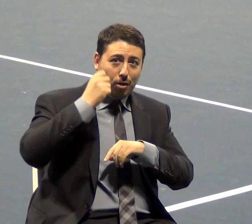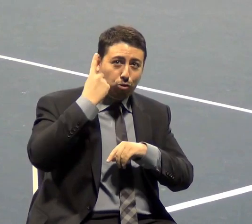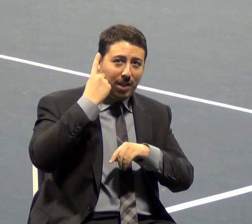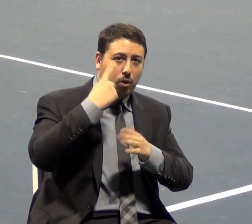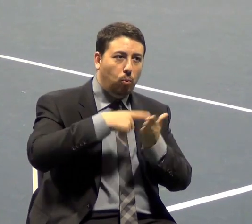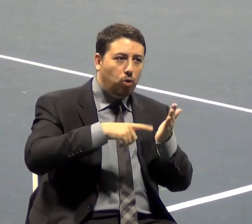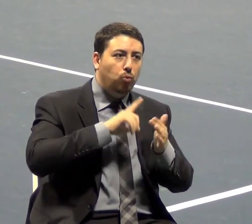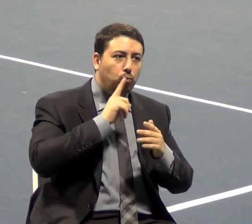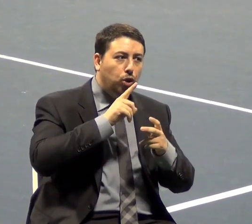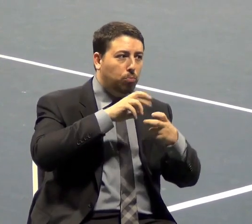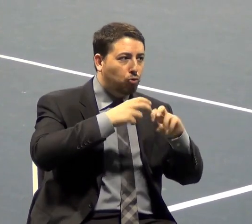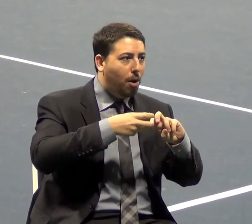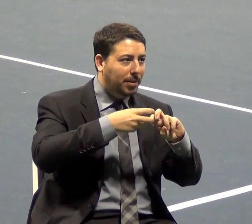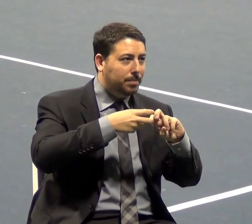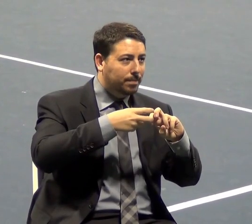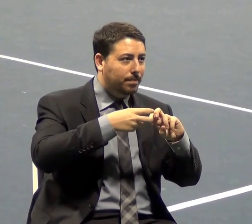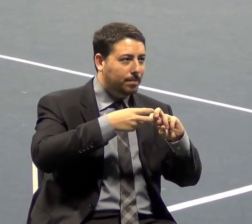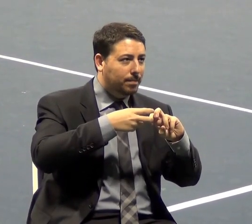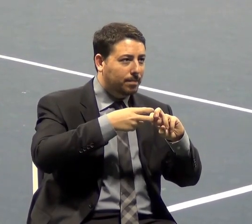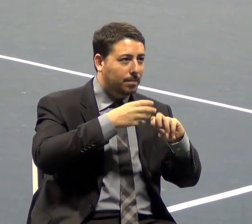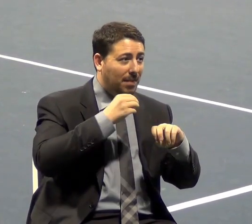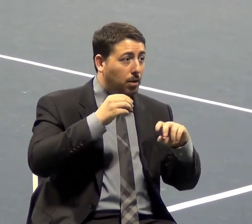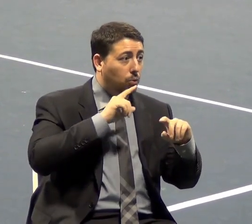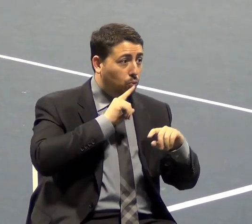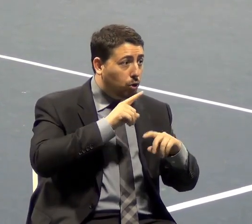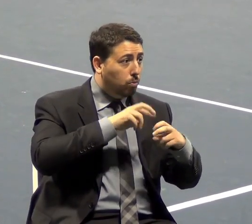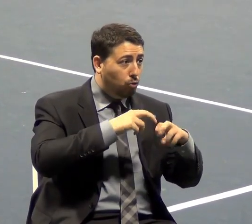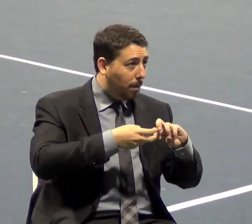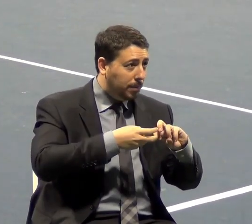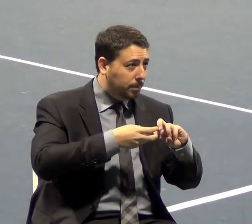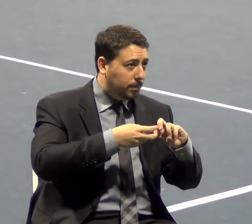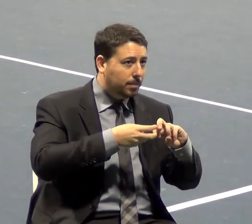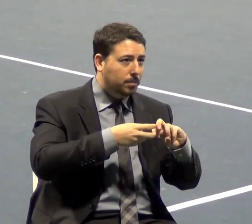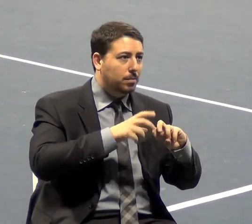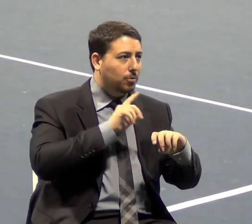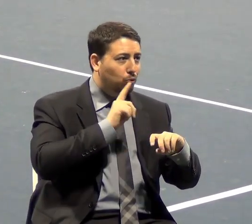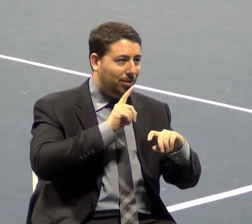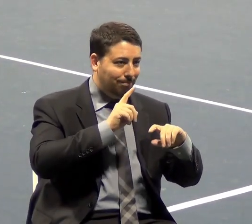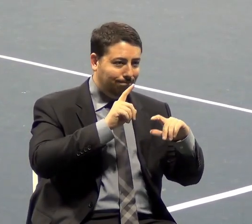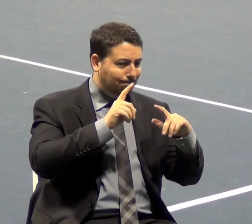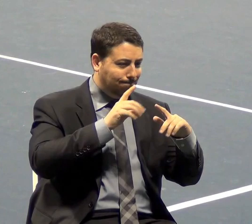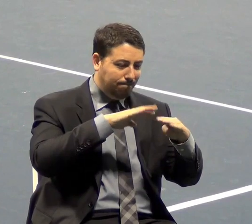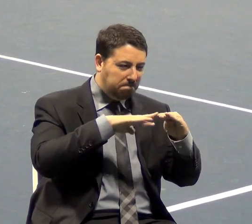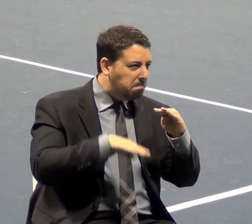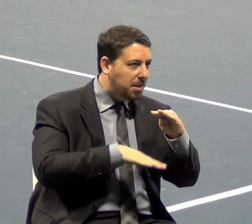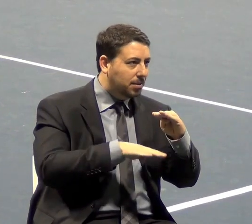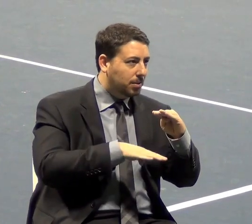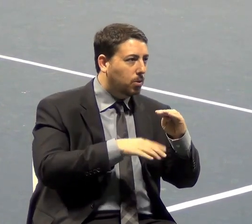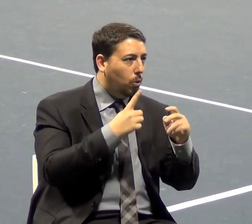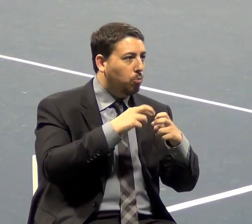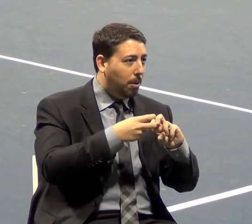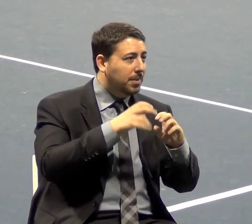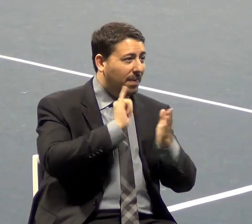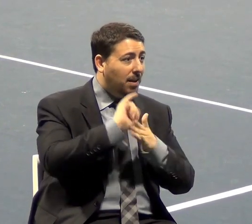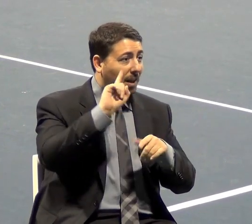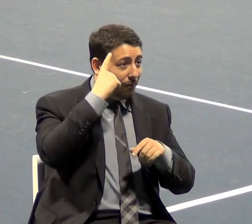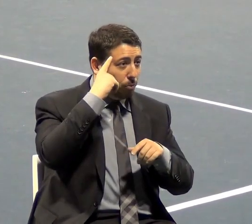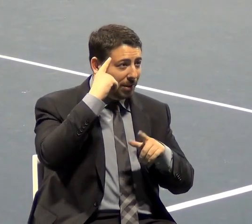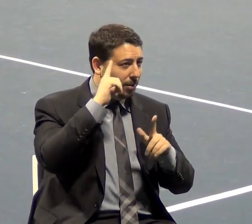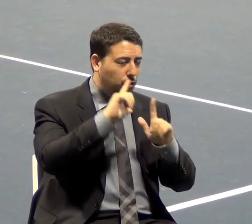real problem is. And the problem boils down to about one thing. Government is way too